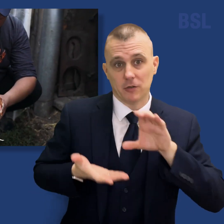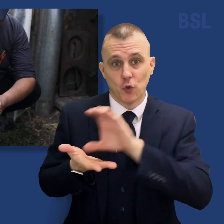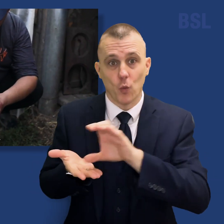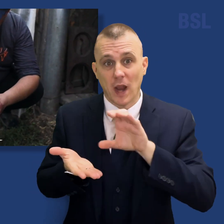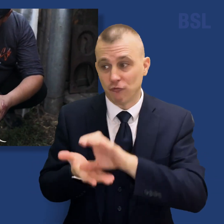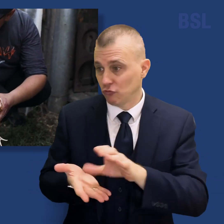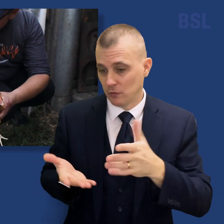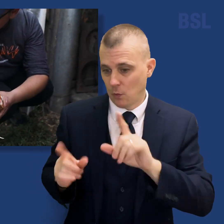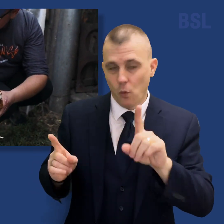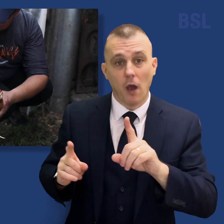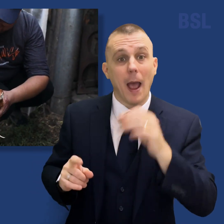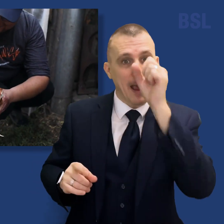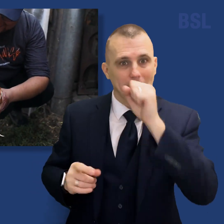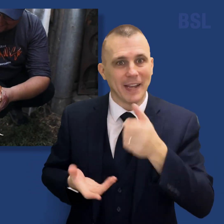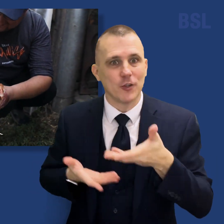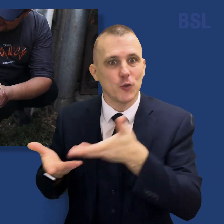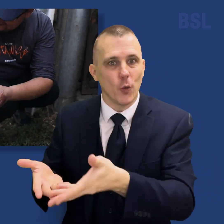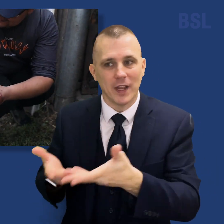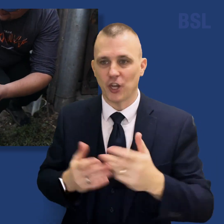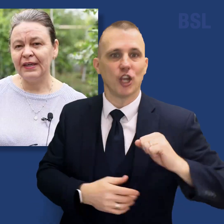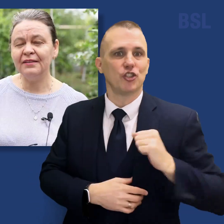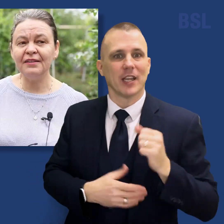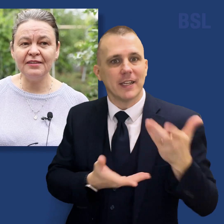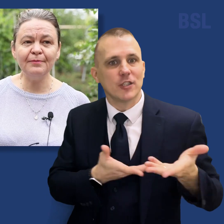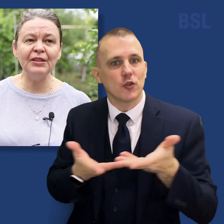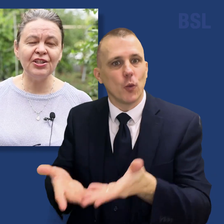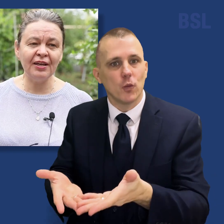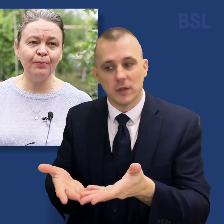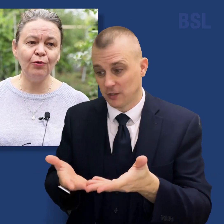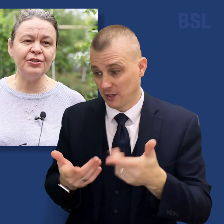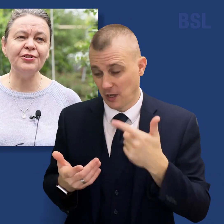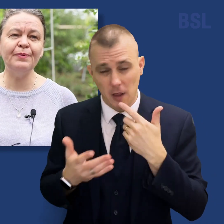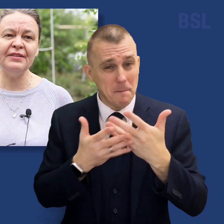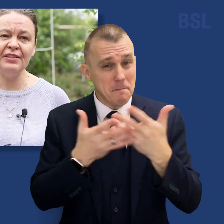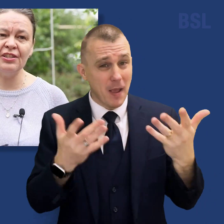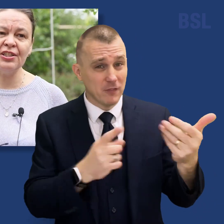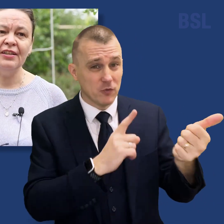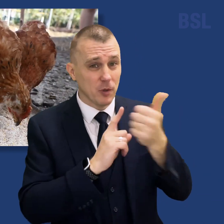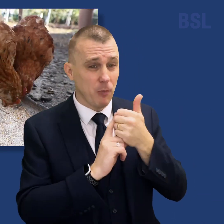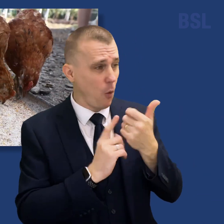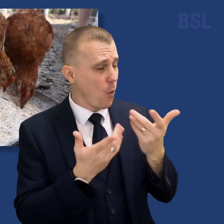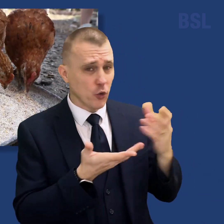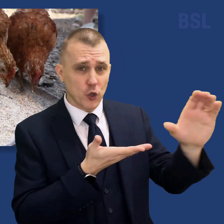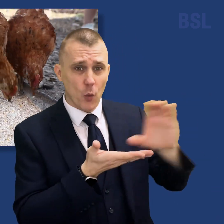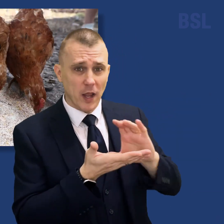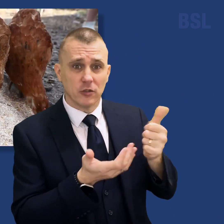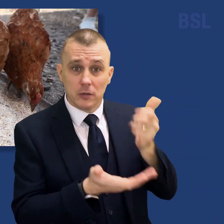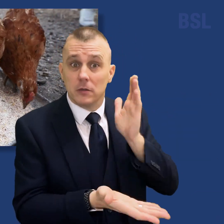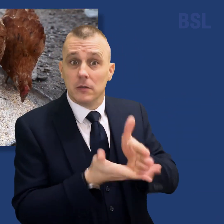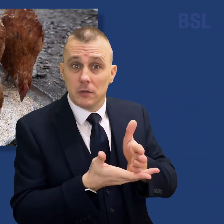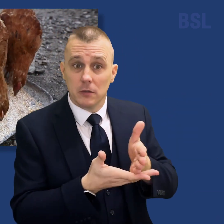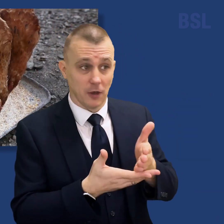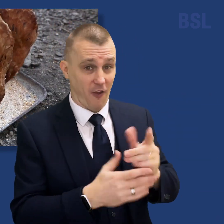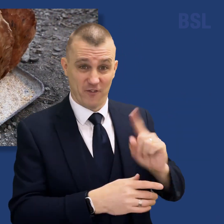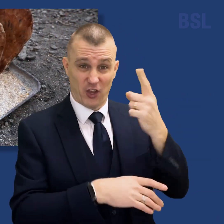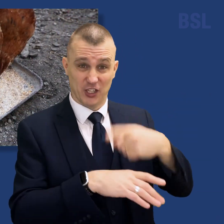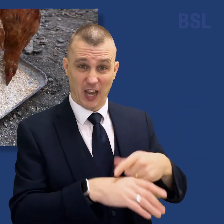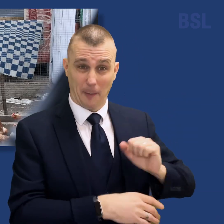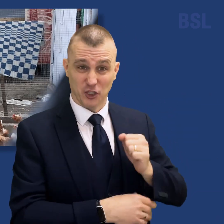with either a pig or chickens. This was an enormous amount of support. It's the first time that anybody gives out